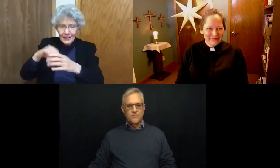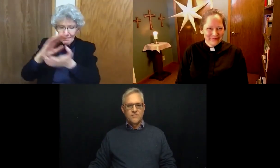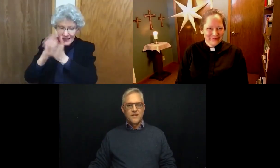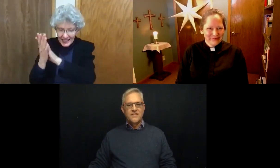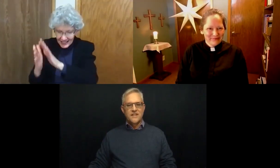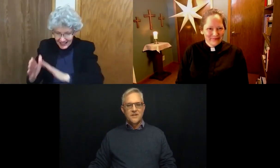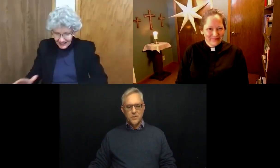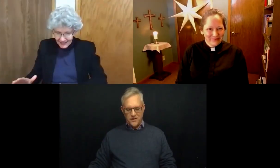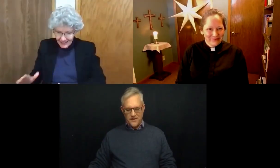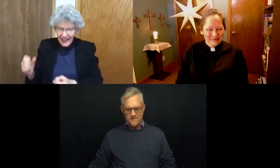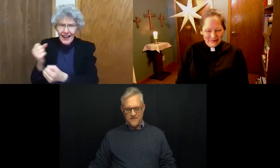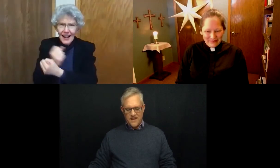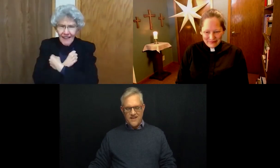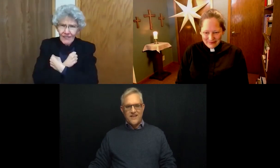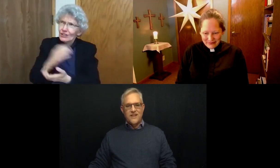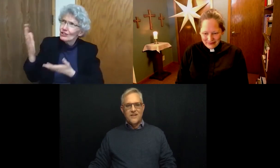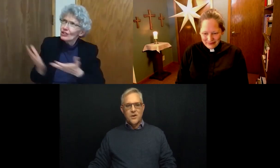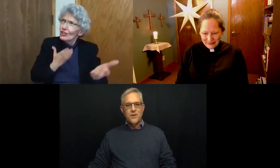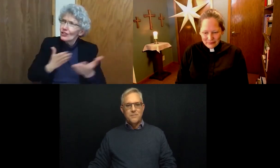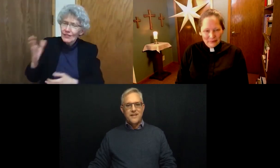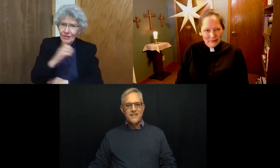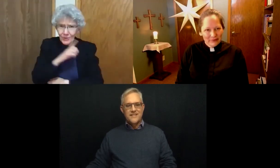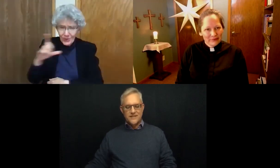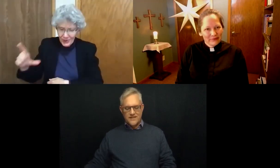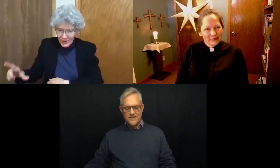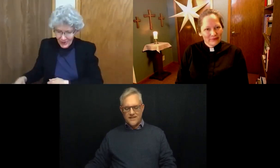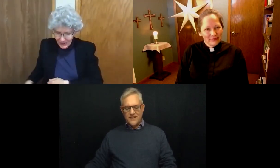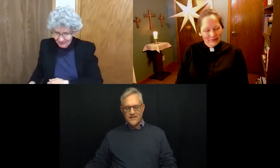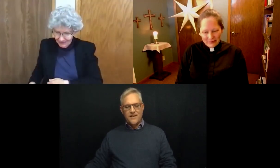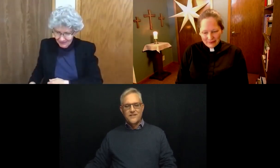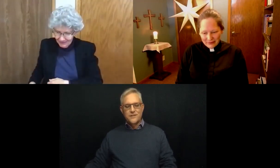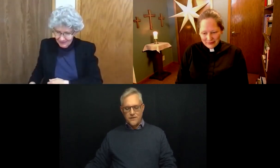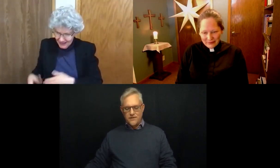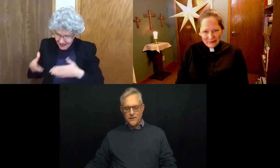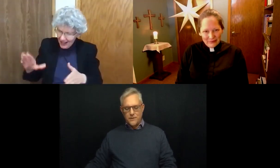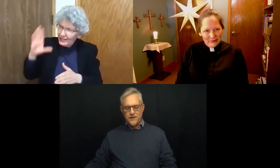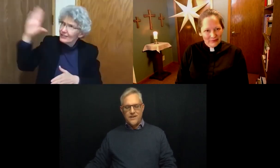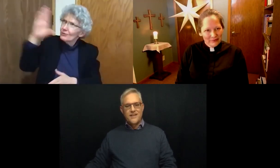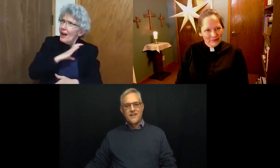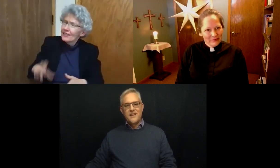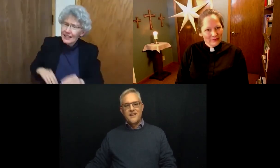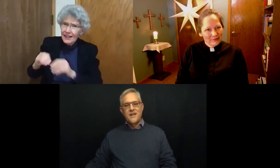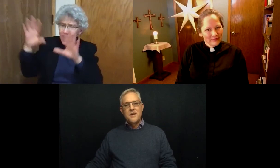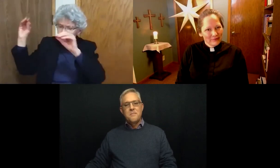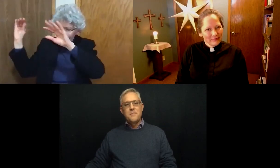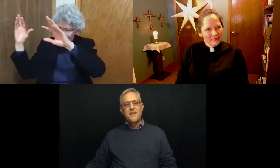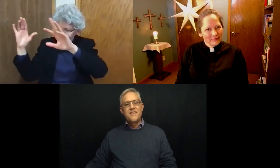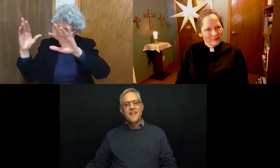Deacon Dorothy, go in peace, love and serve the Lord, be the light